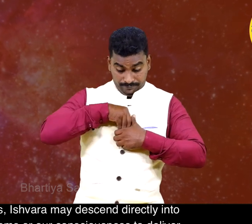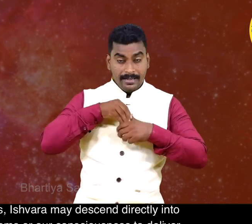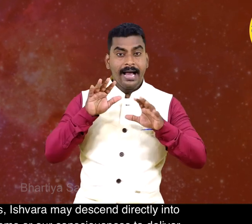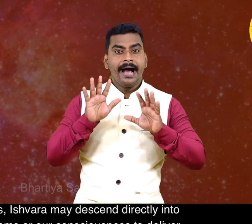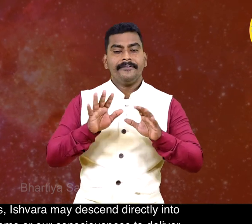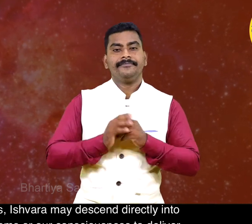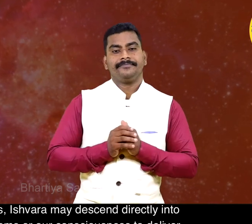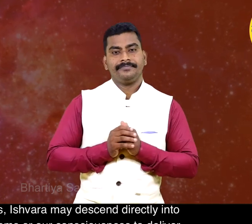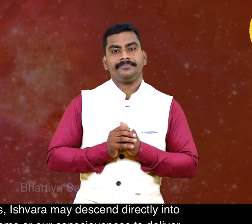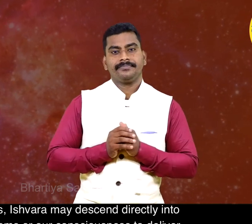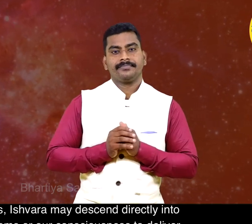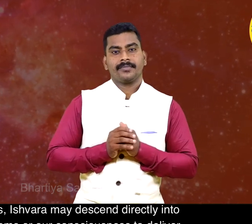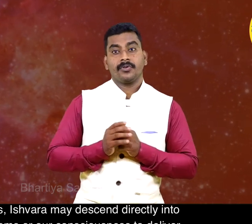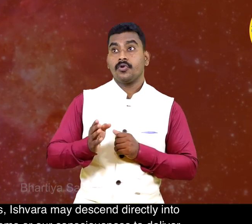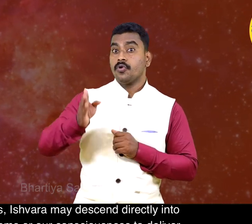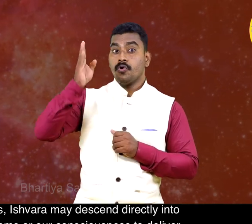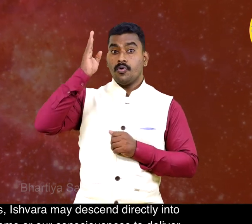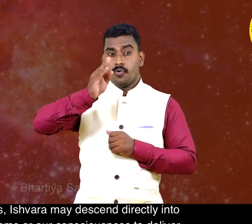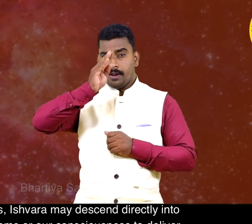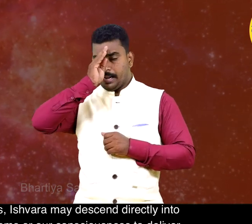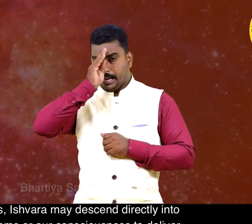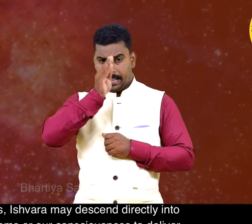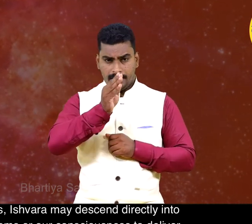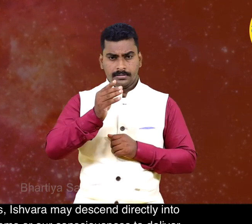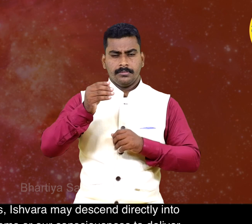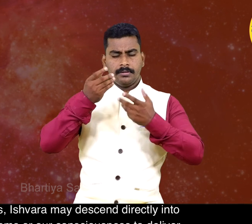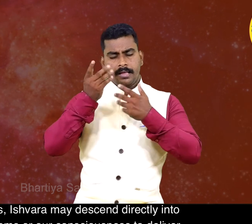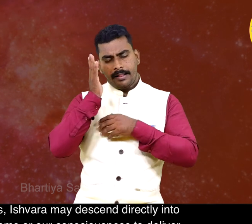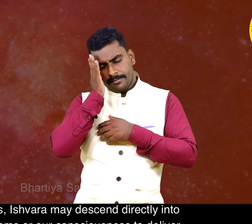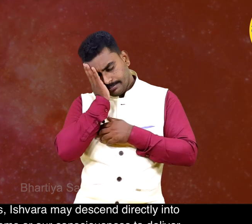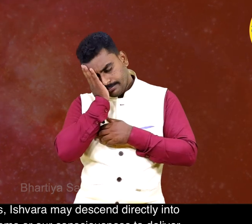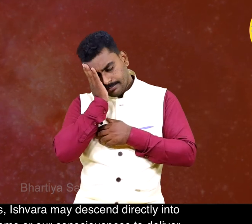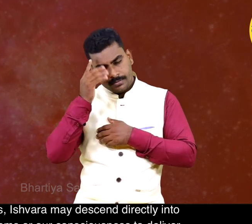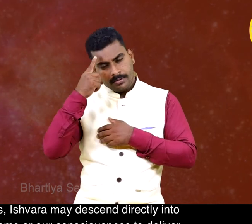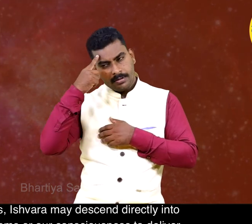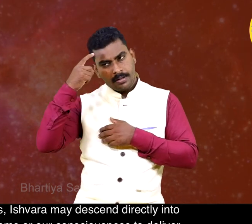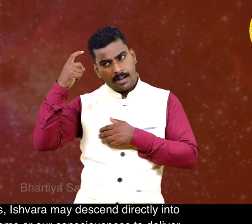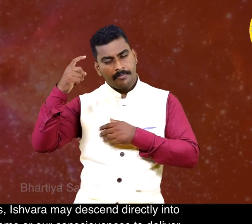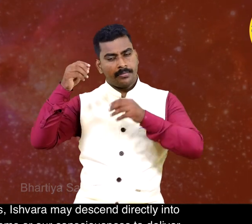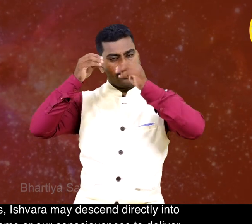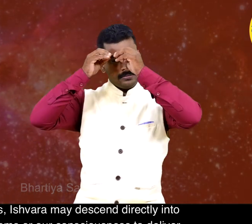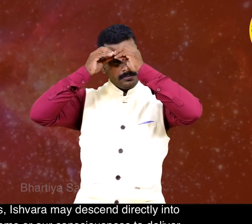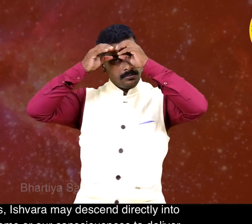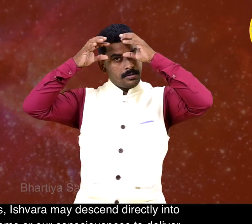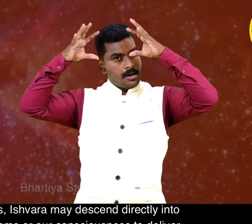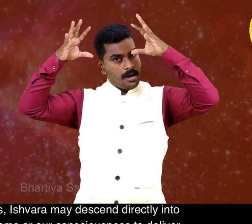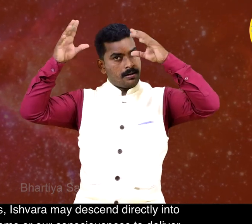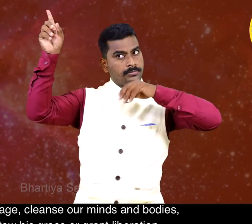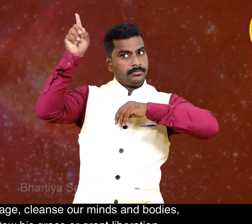Ishwara may descend directly into our dreams or our consciousness to deliver a